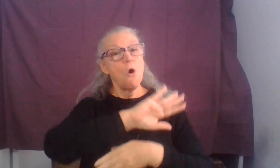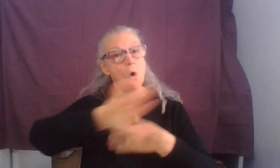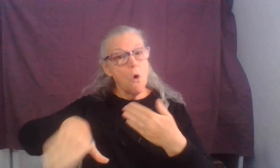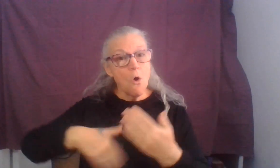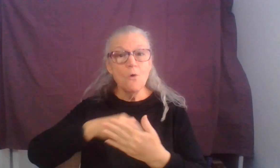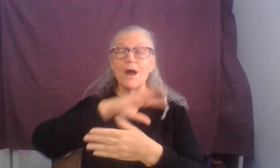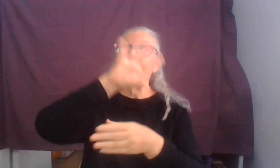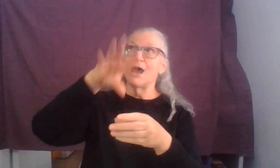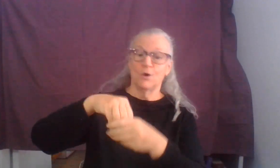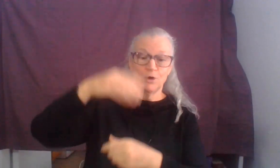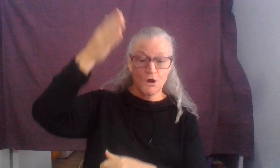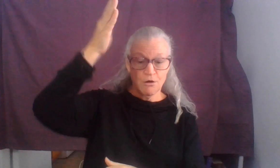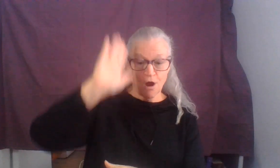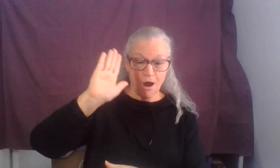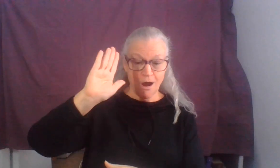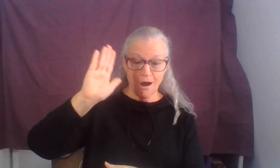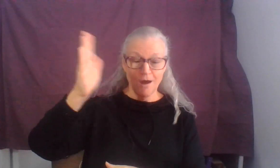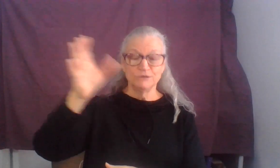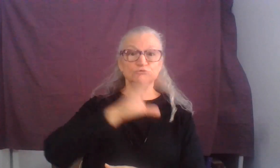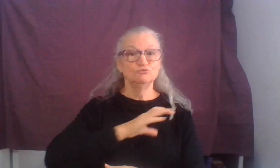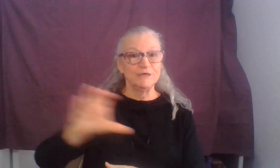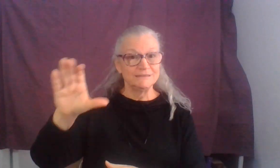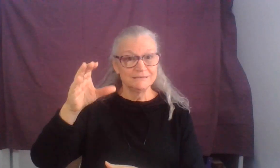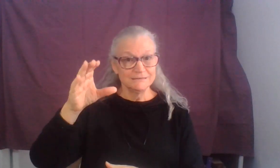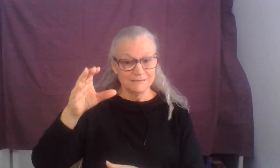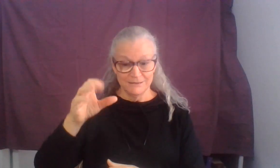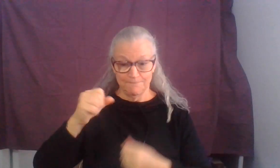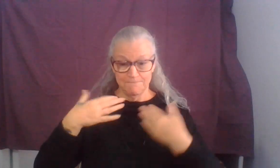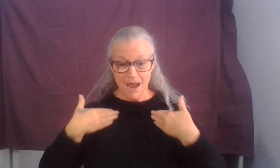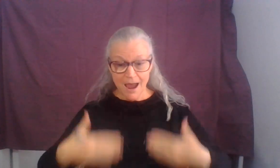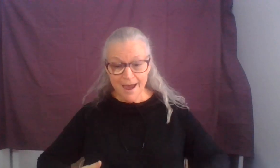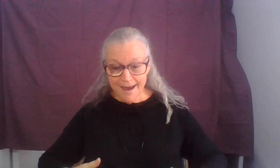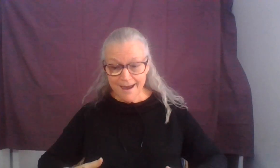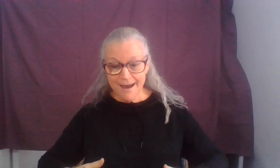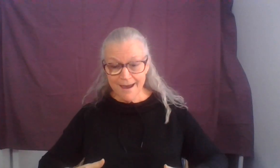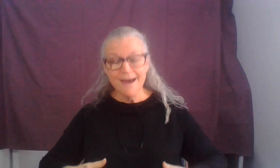Now you are Christ's body and individually individually parts of it.